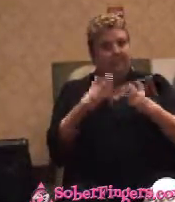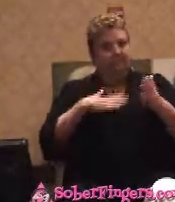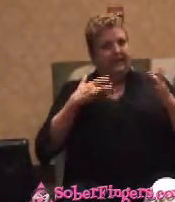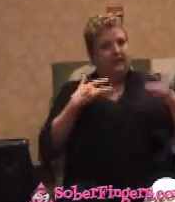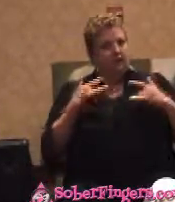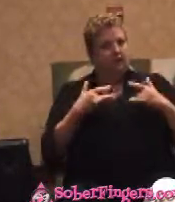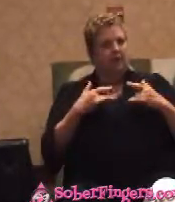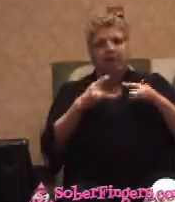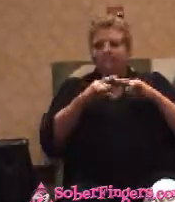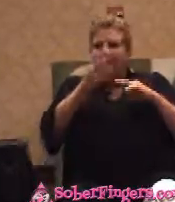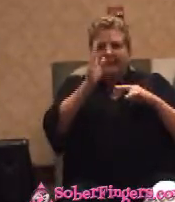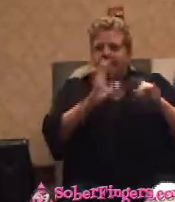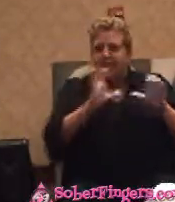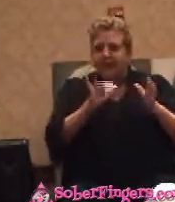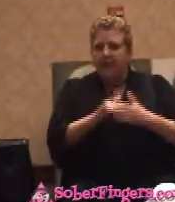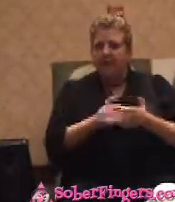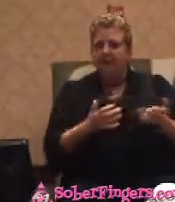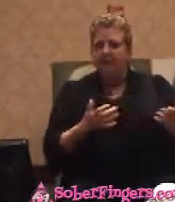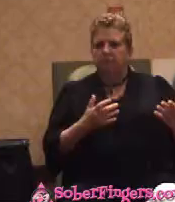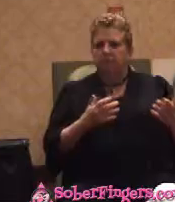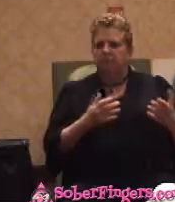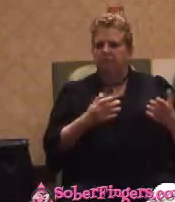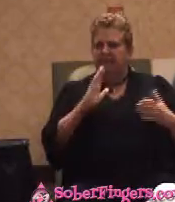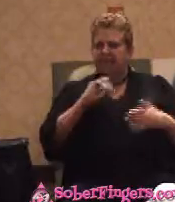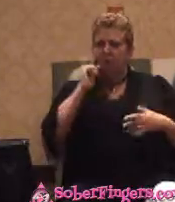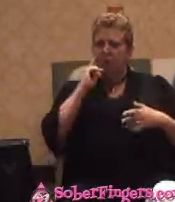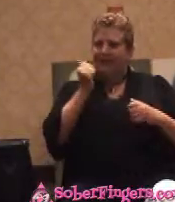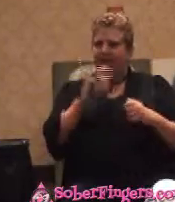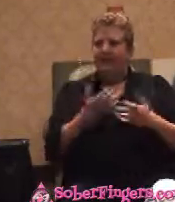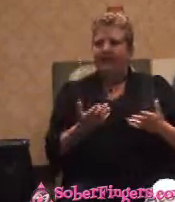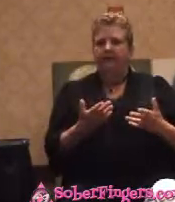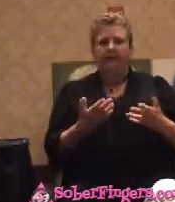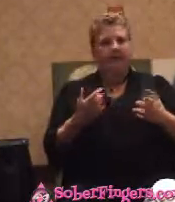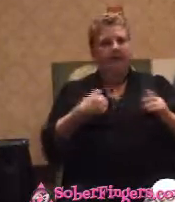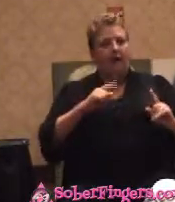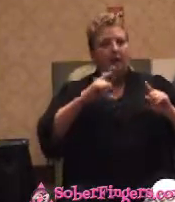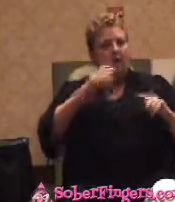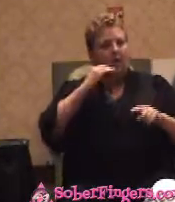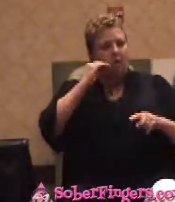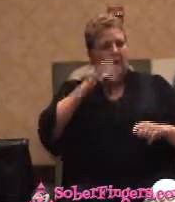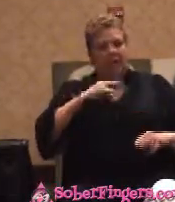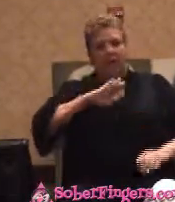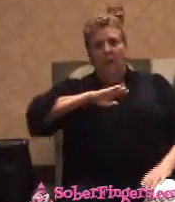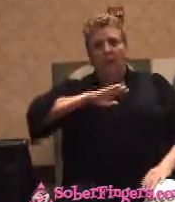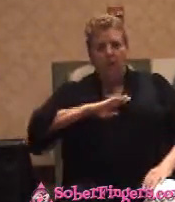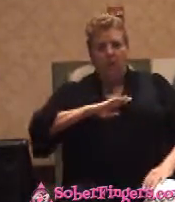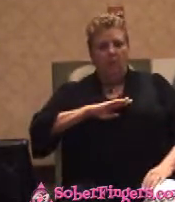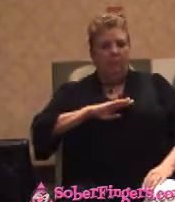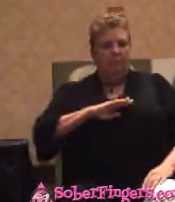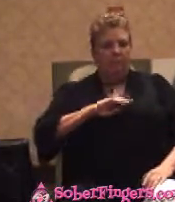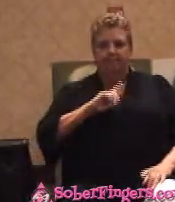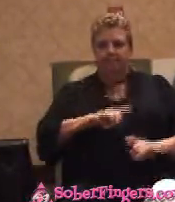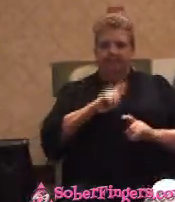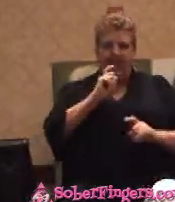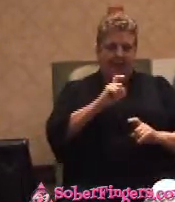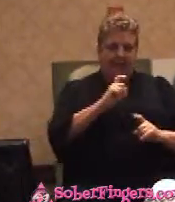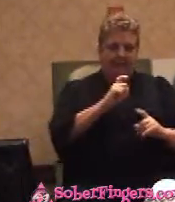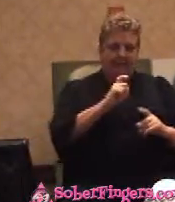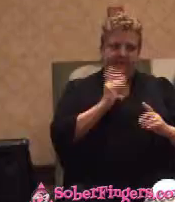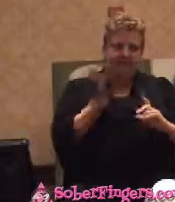But they didn't do that. I didn't hear from them. I'd go home relieved and think I've got to get that moment out of Alamo. And I'd start trying